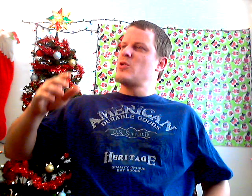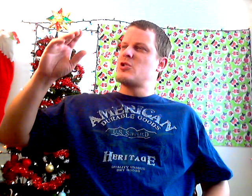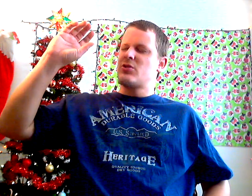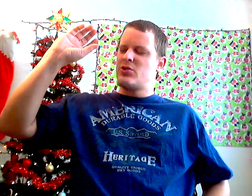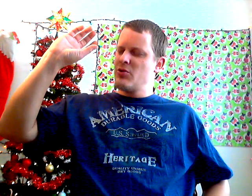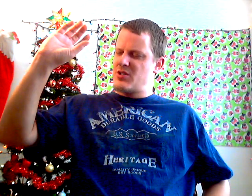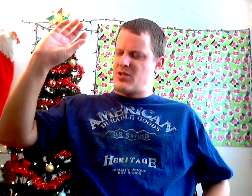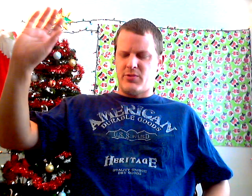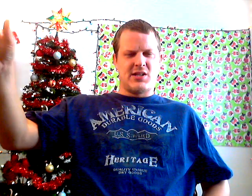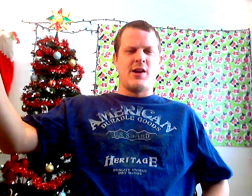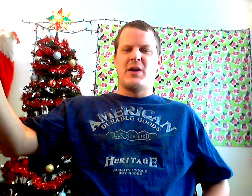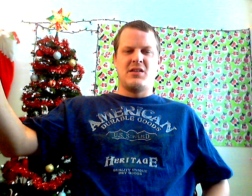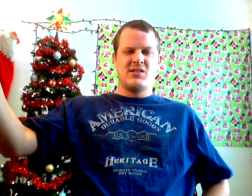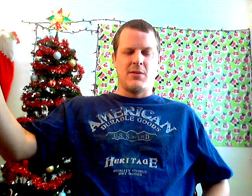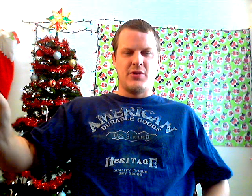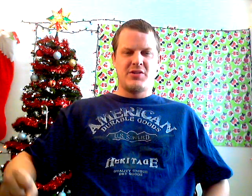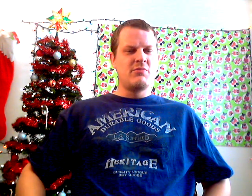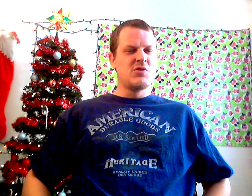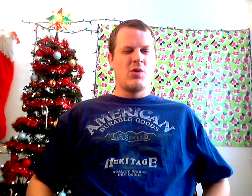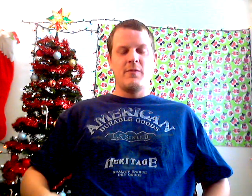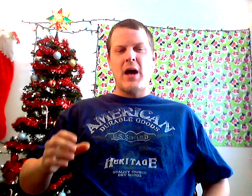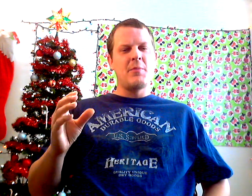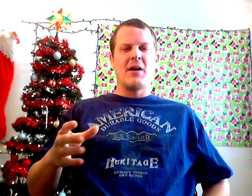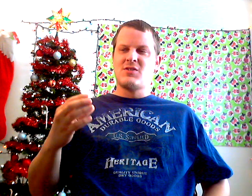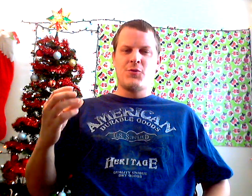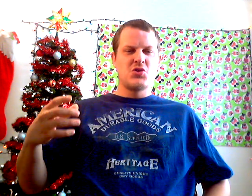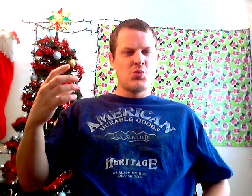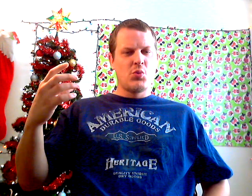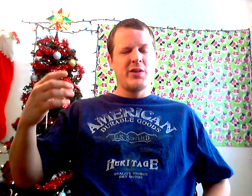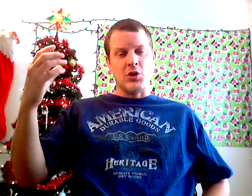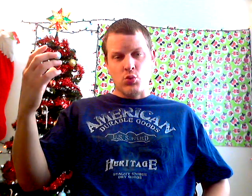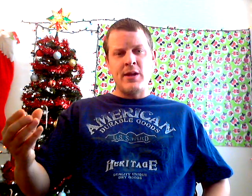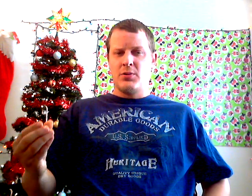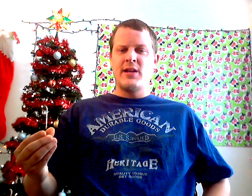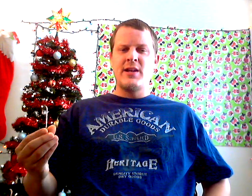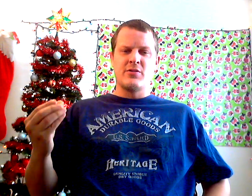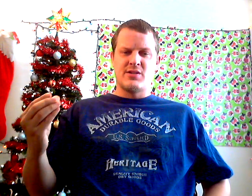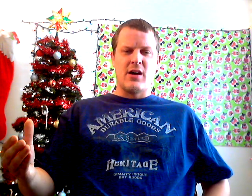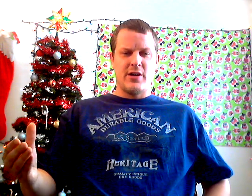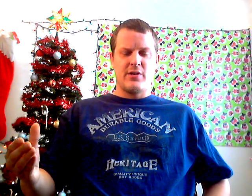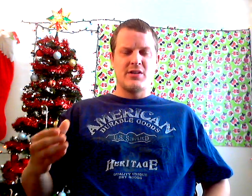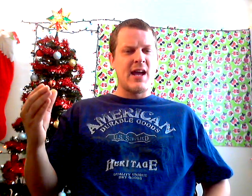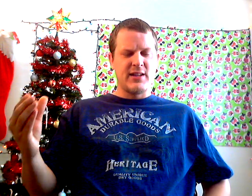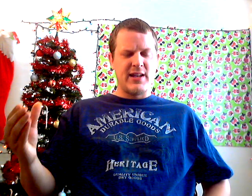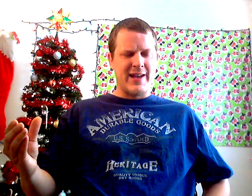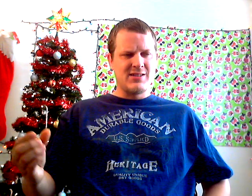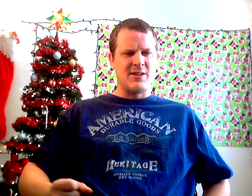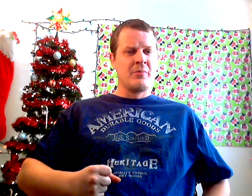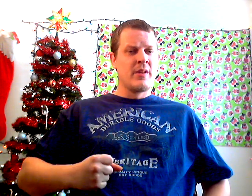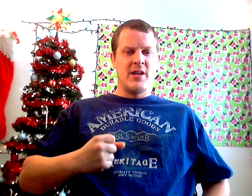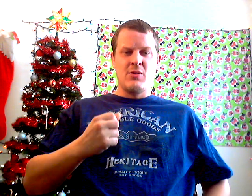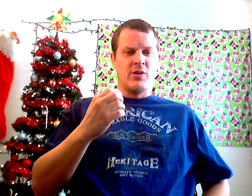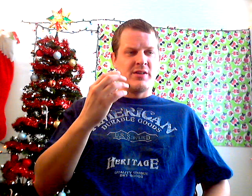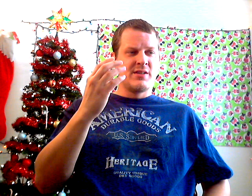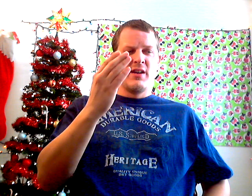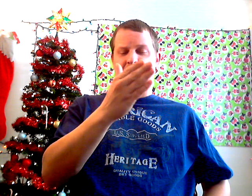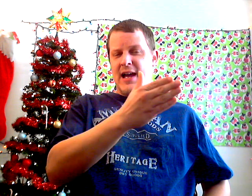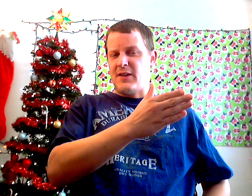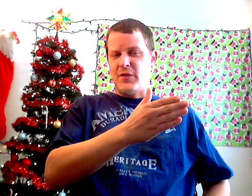jersey retired by the Seminoles. He was one of Bobby Bowen's first really great players down there in Tallahassee. He was a guy that